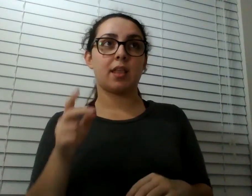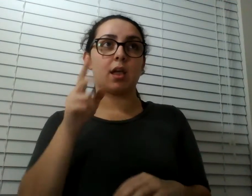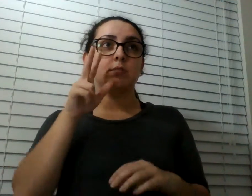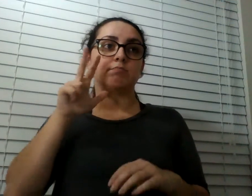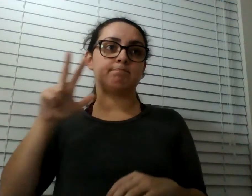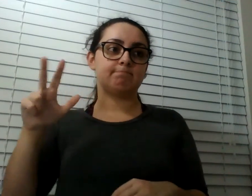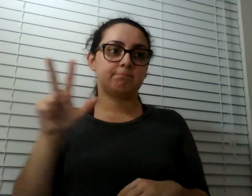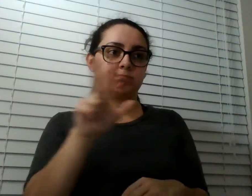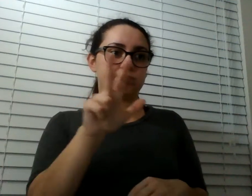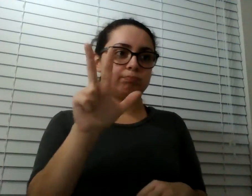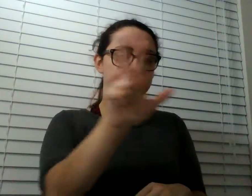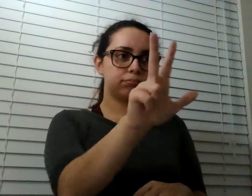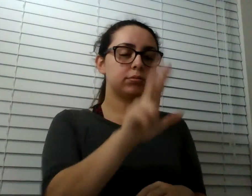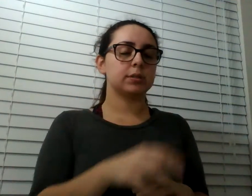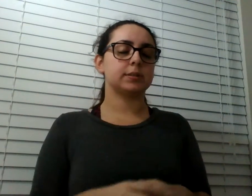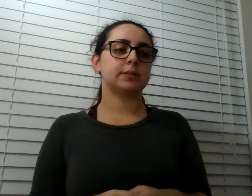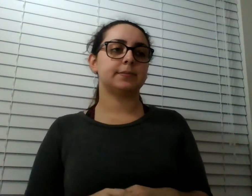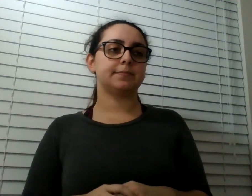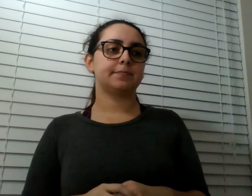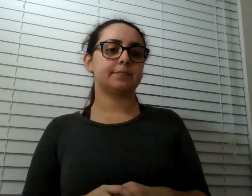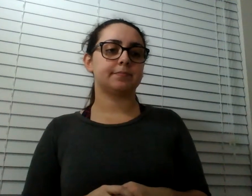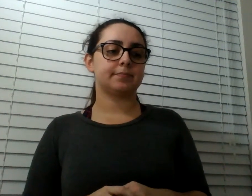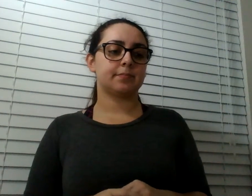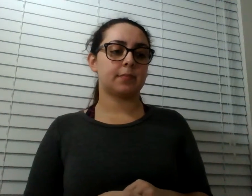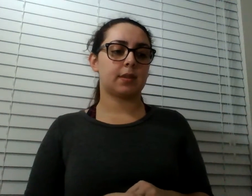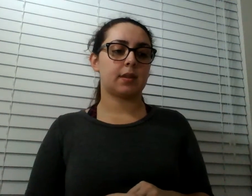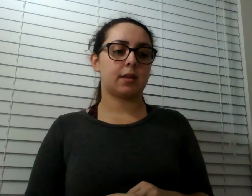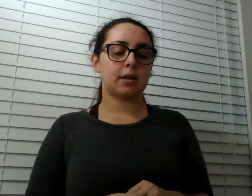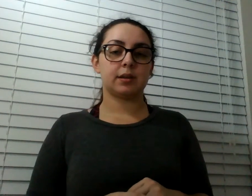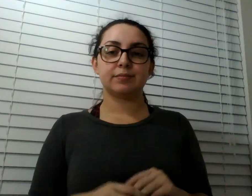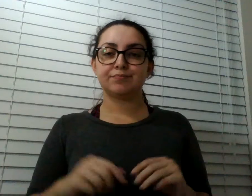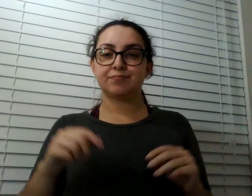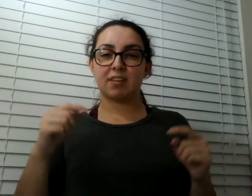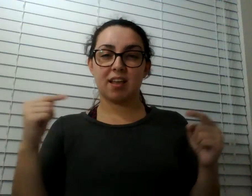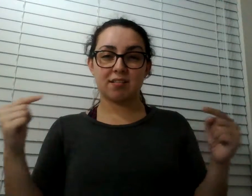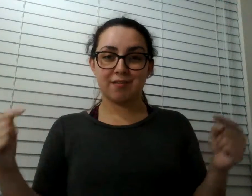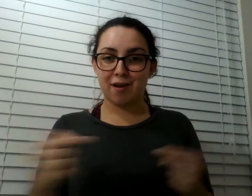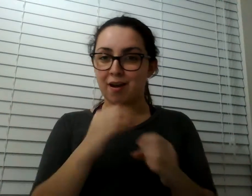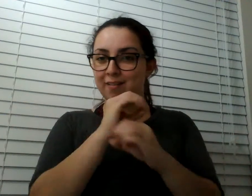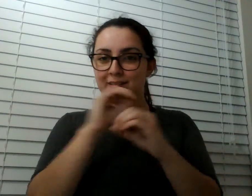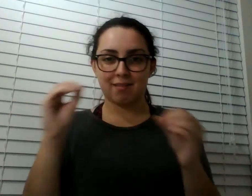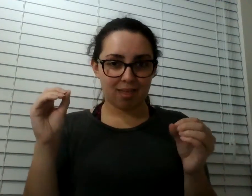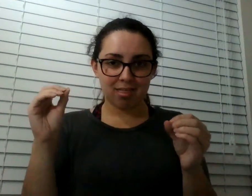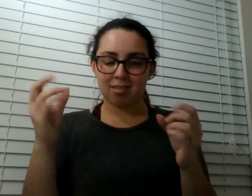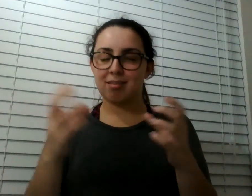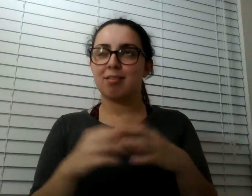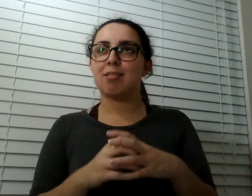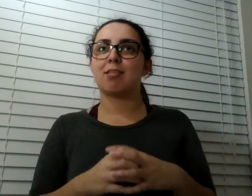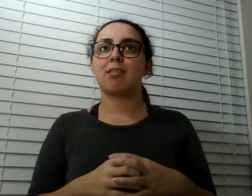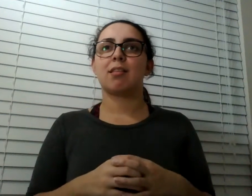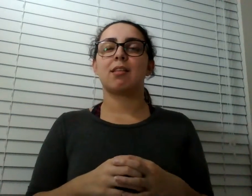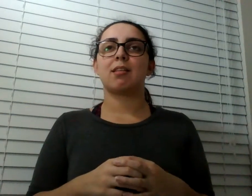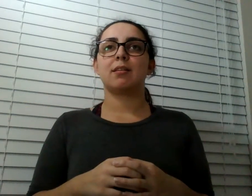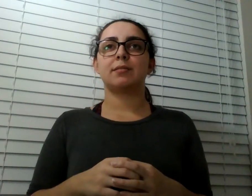Watch out for those rocks. No femurs are broken. Let me strap this down. The Anasazi were some tough